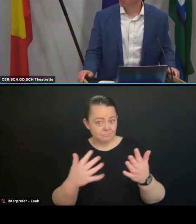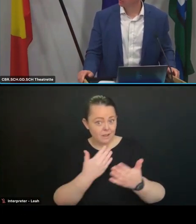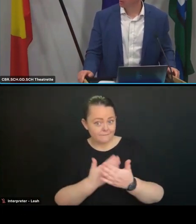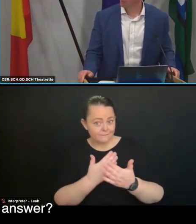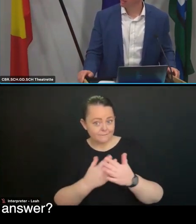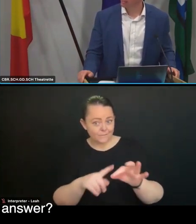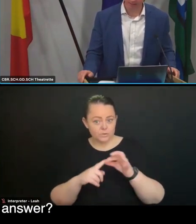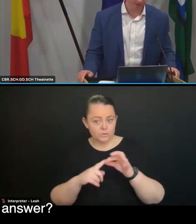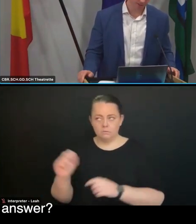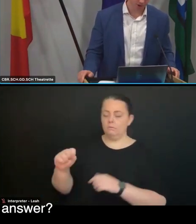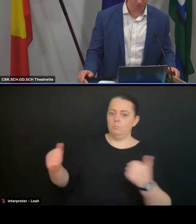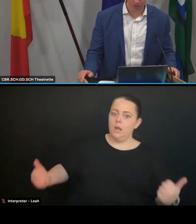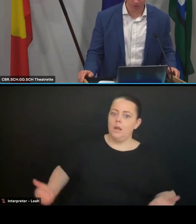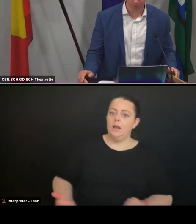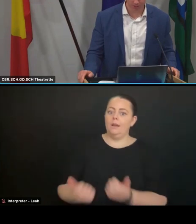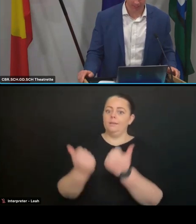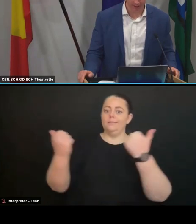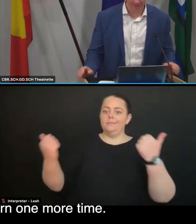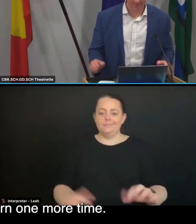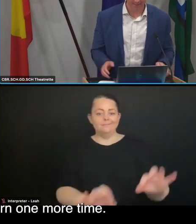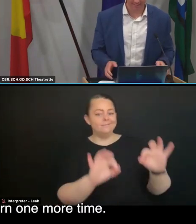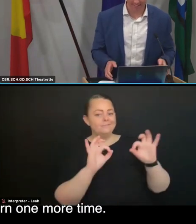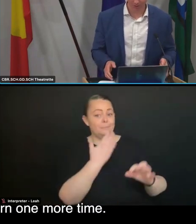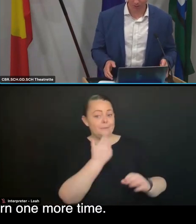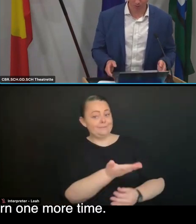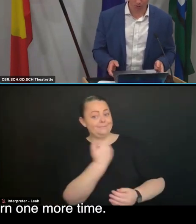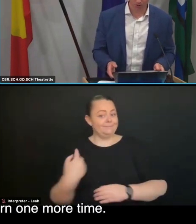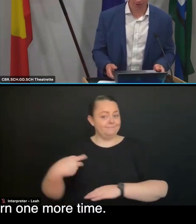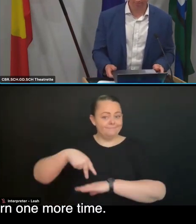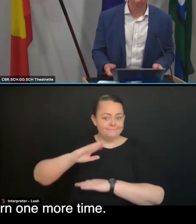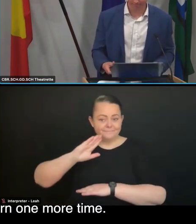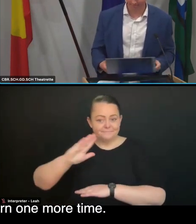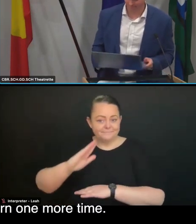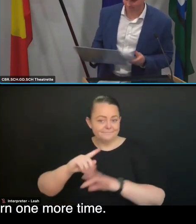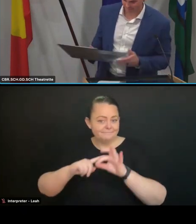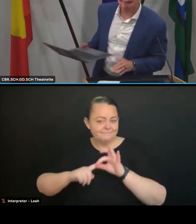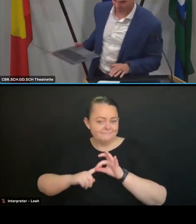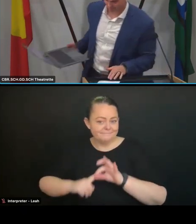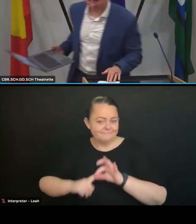we certainly do. might be able to answer. Yep. Love to. I'll you up to the lectern one more time.